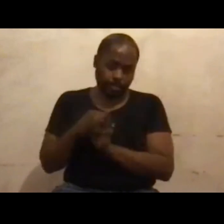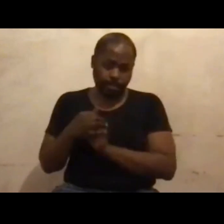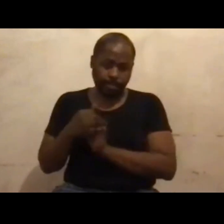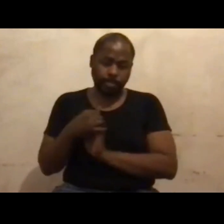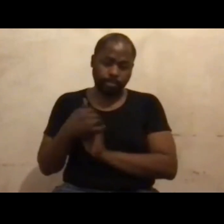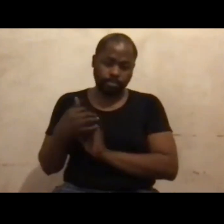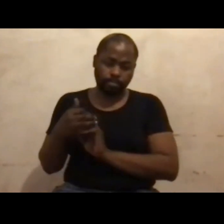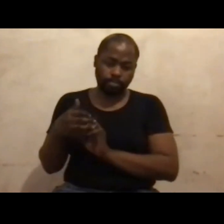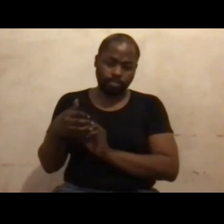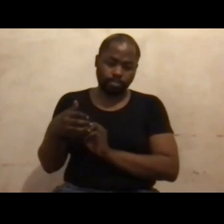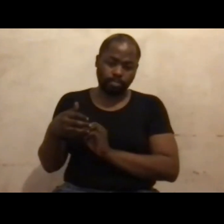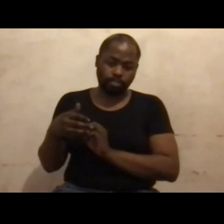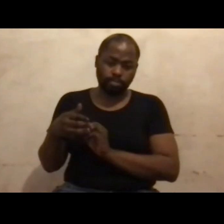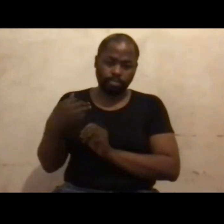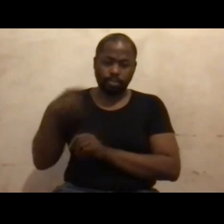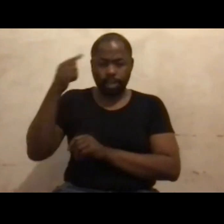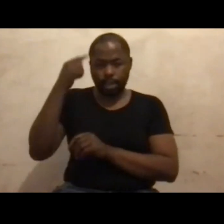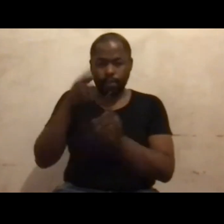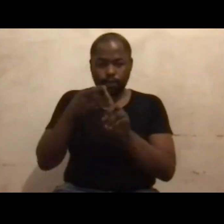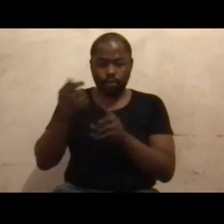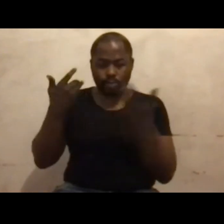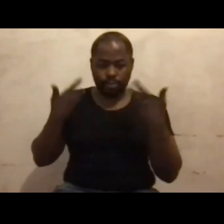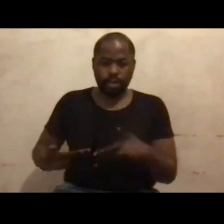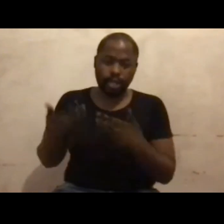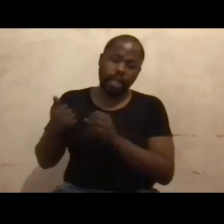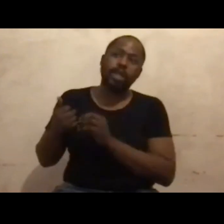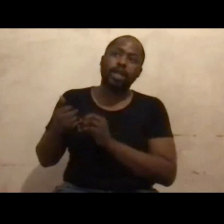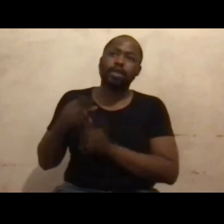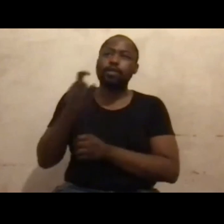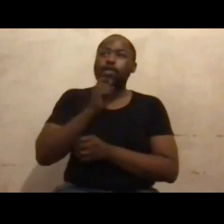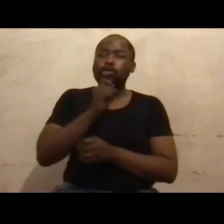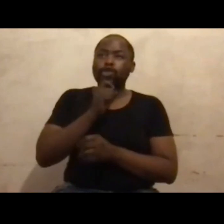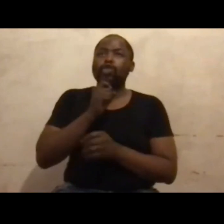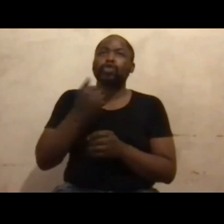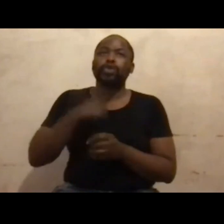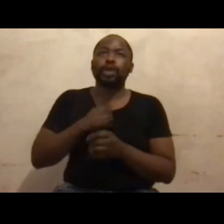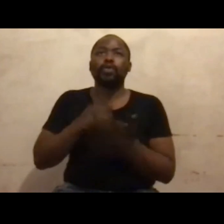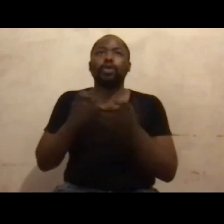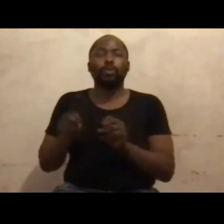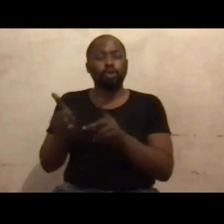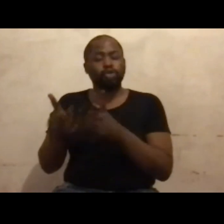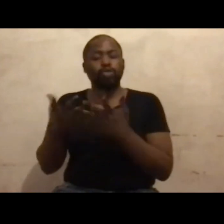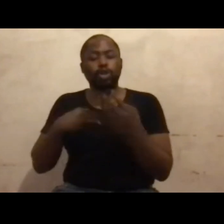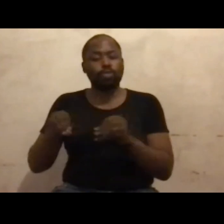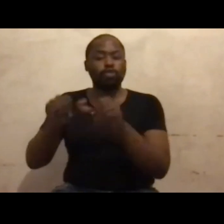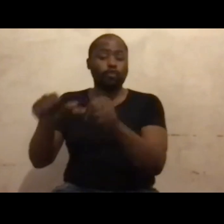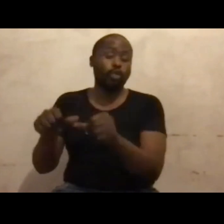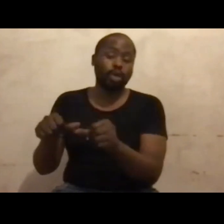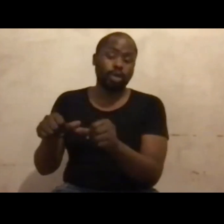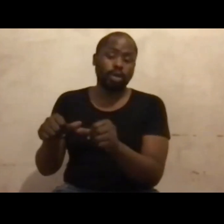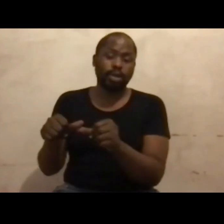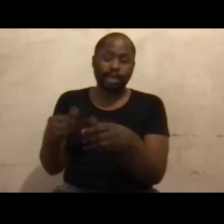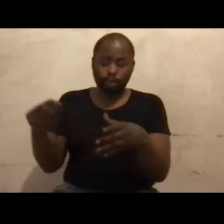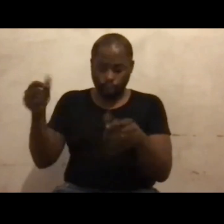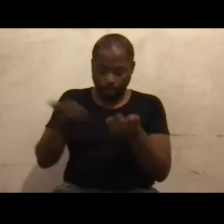And I think from me, let us use our mojo. Let us move forward. We are in this together.